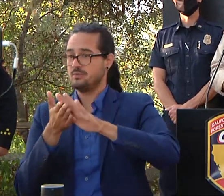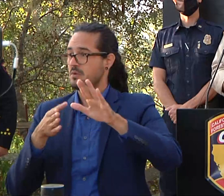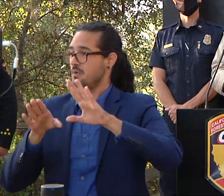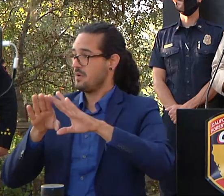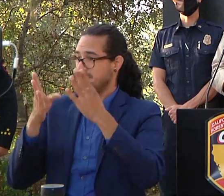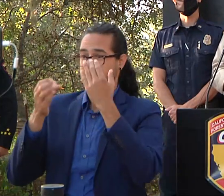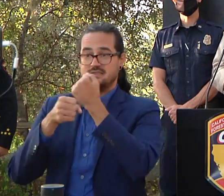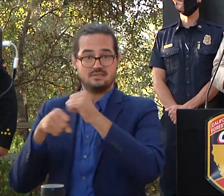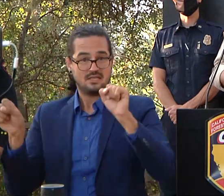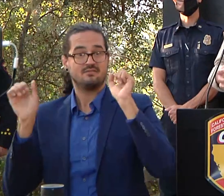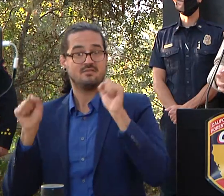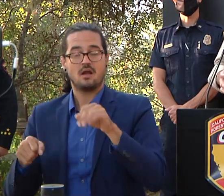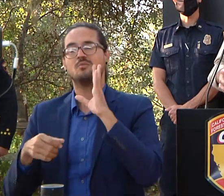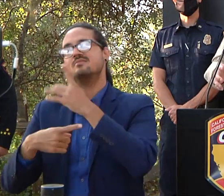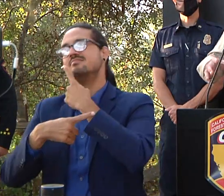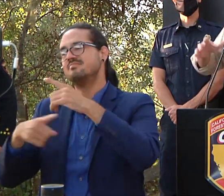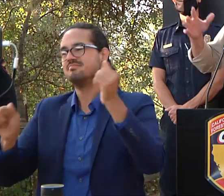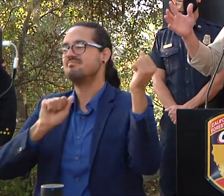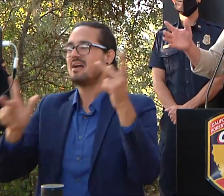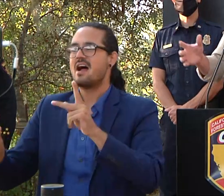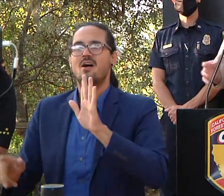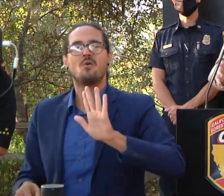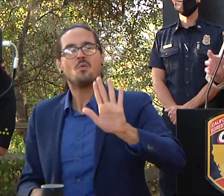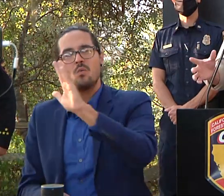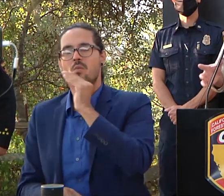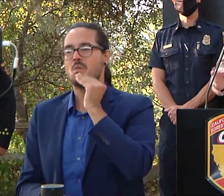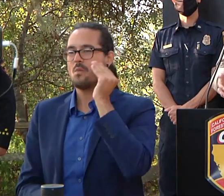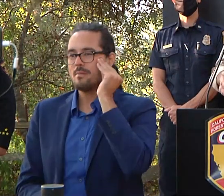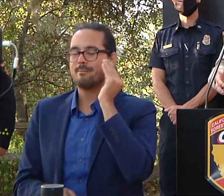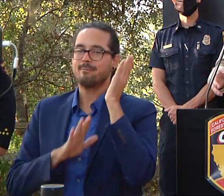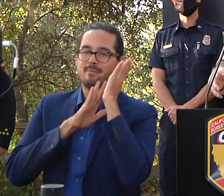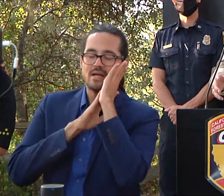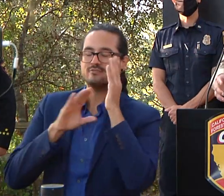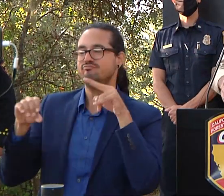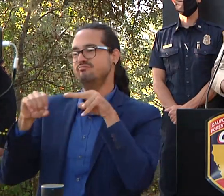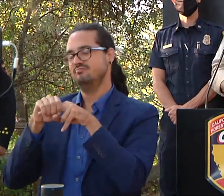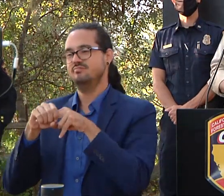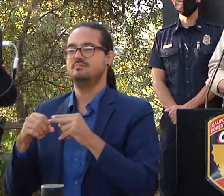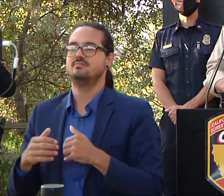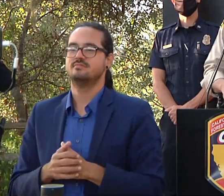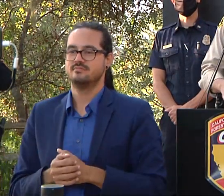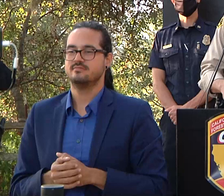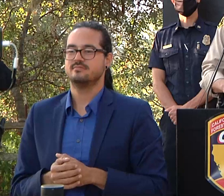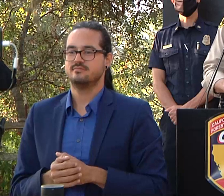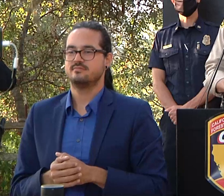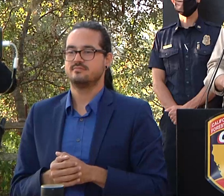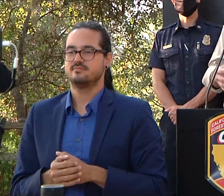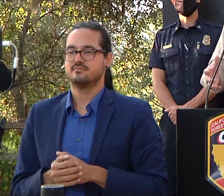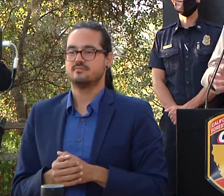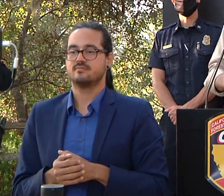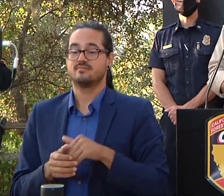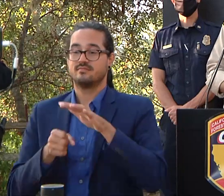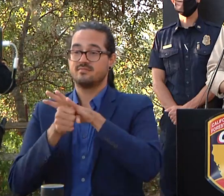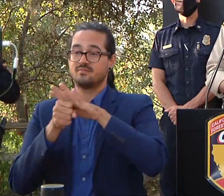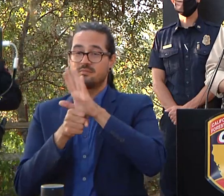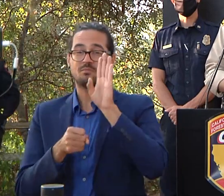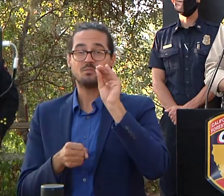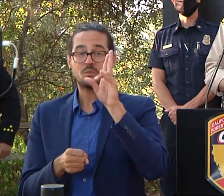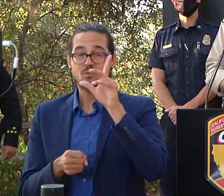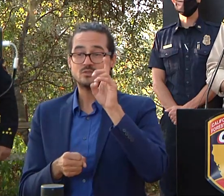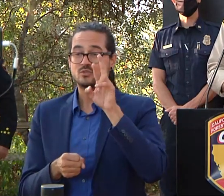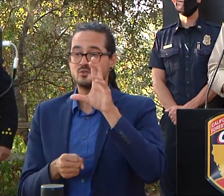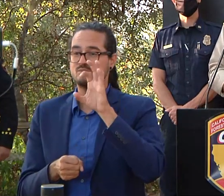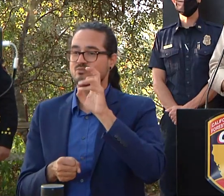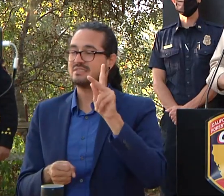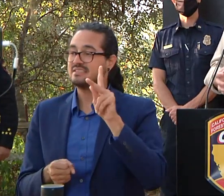at night and then i just ask for your patience as we get towards like the boulder creek and the and the bonnie dune area um if you've seen pictures on social